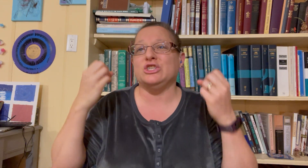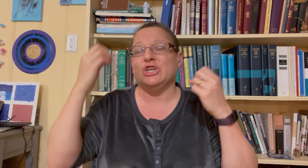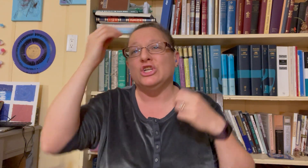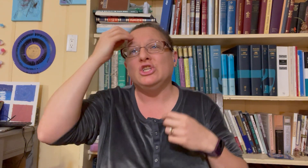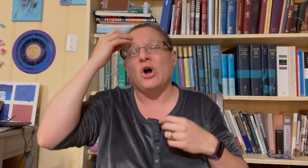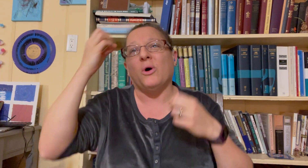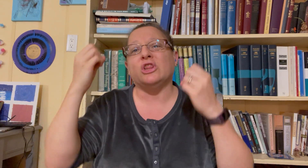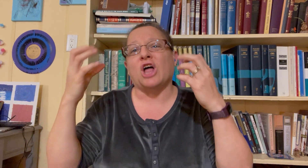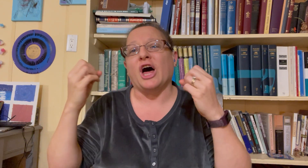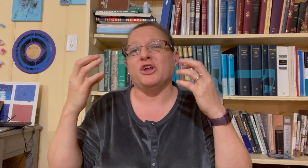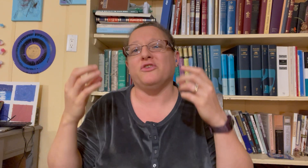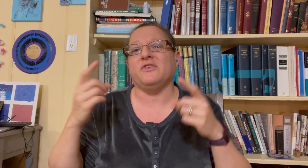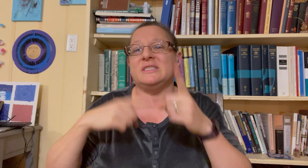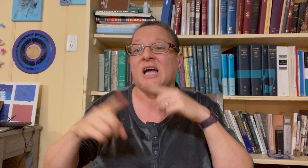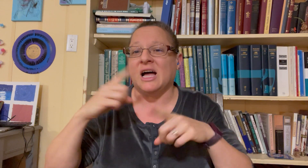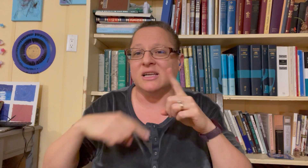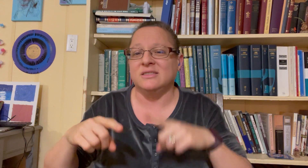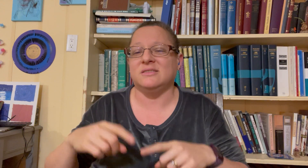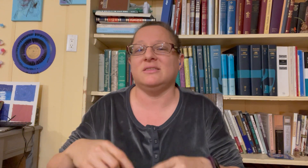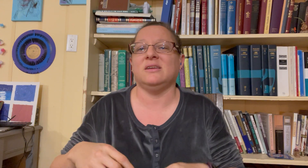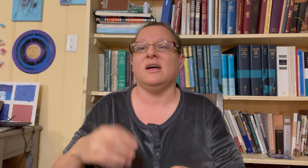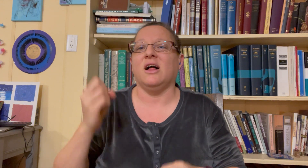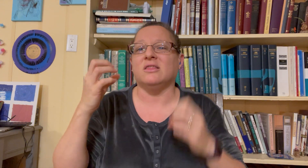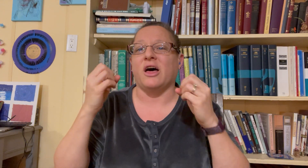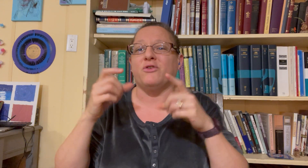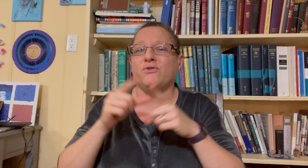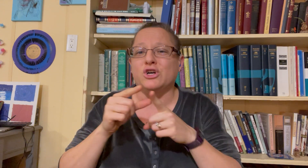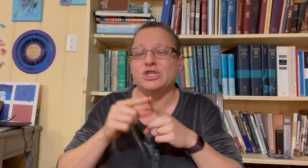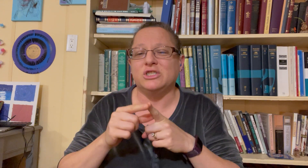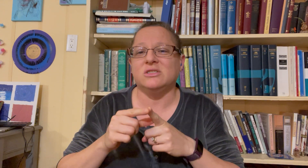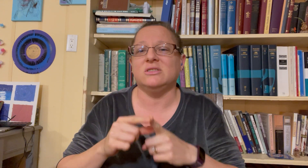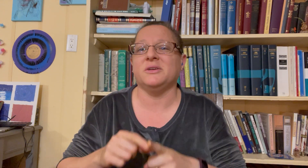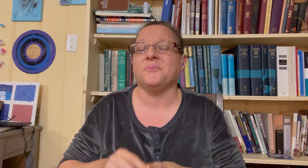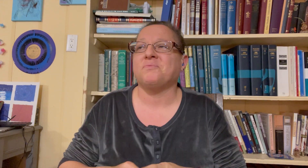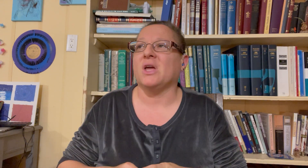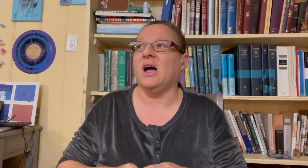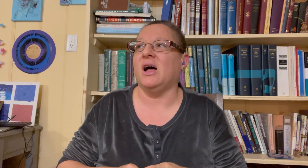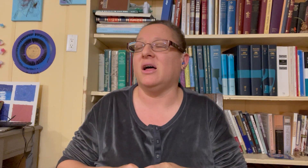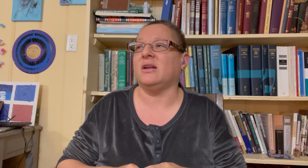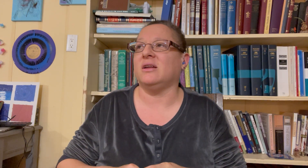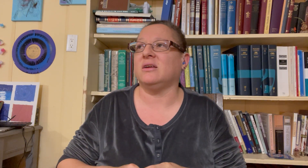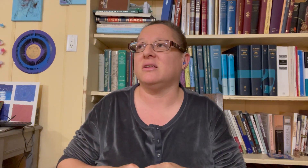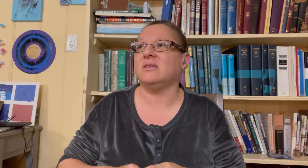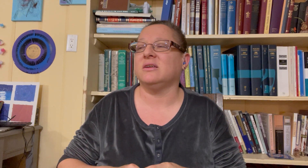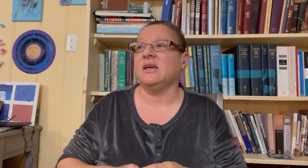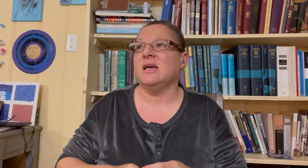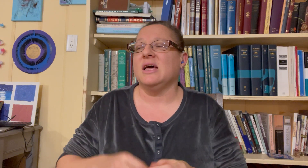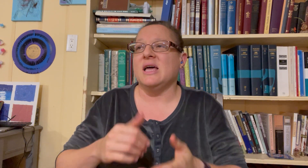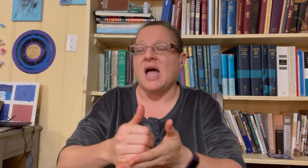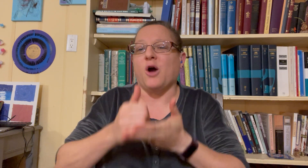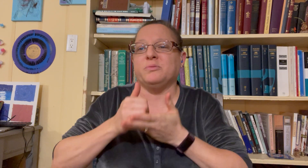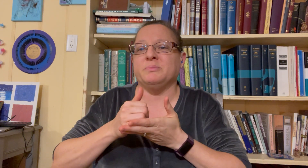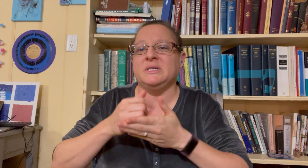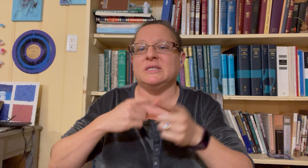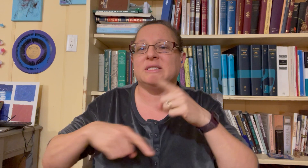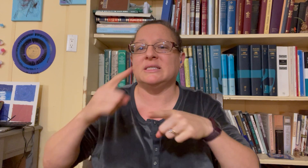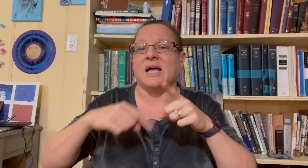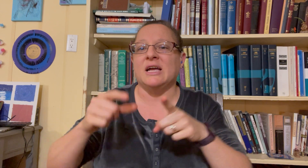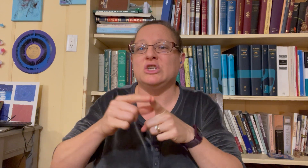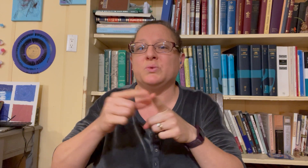know a lot of signs a lot of words and it helped me to sign the